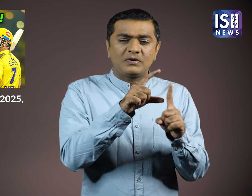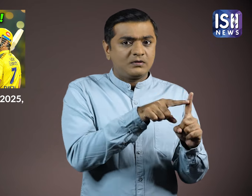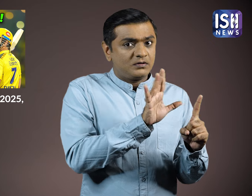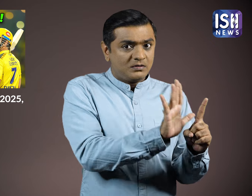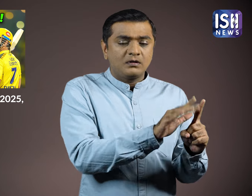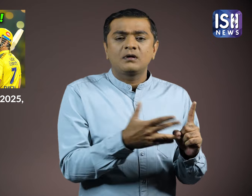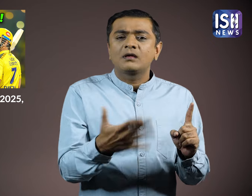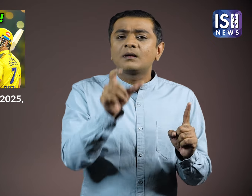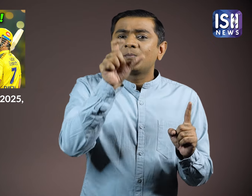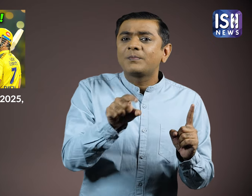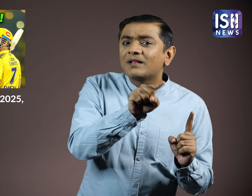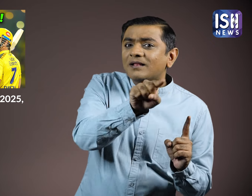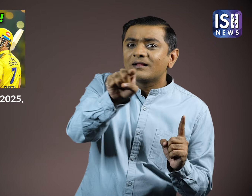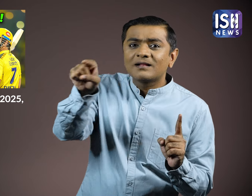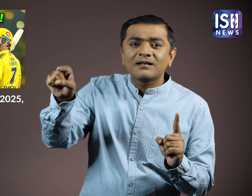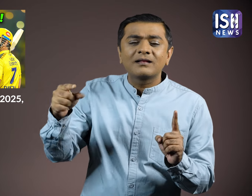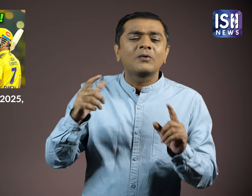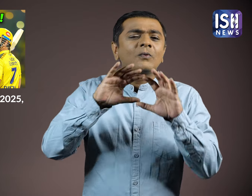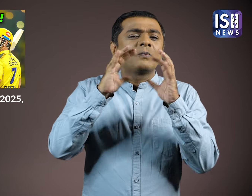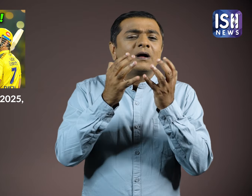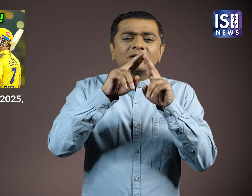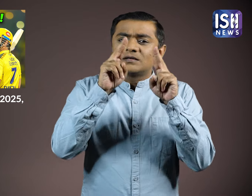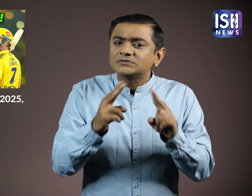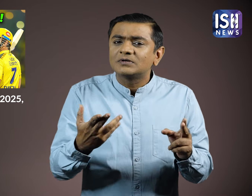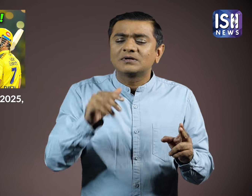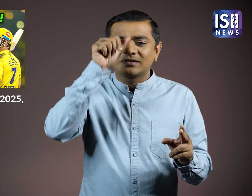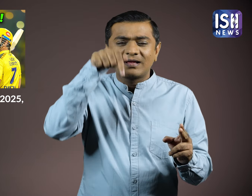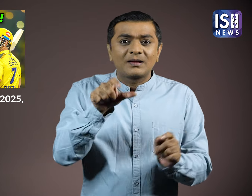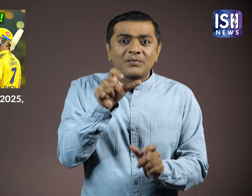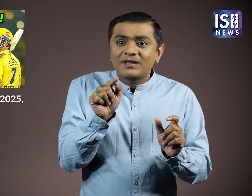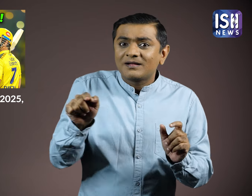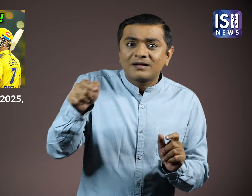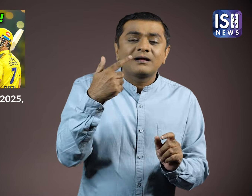Capped players are the Indian players who have played in an international match in the last five years.